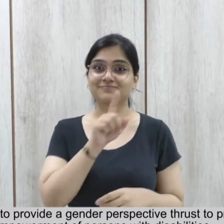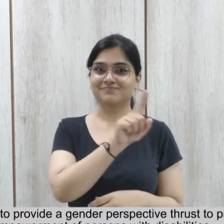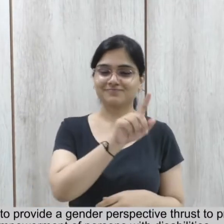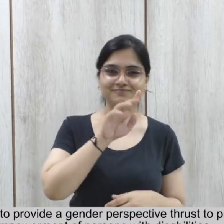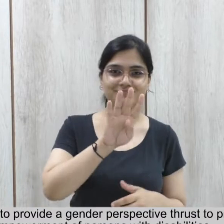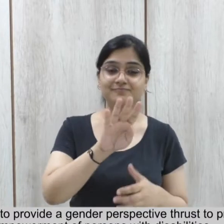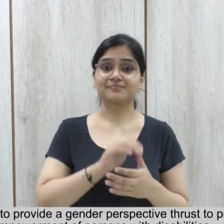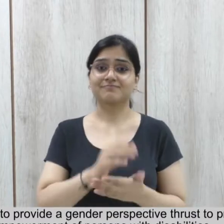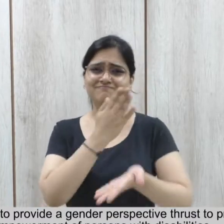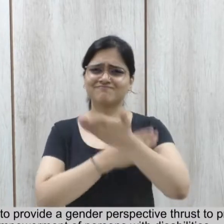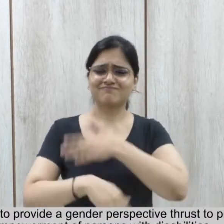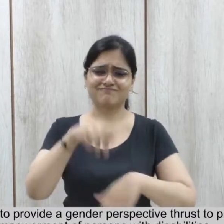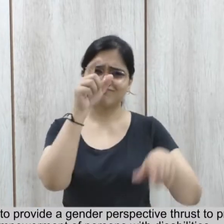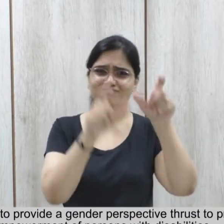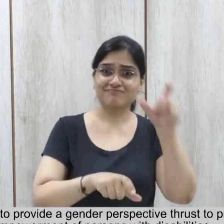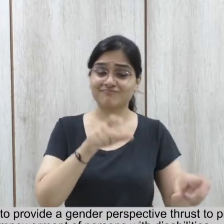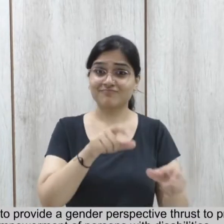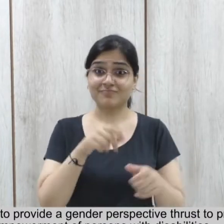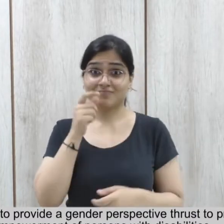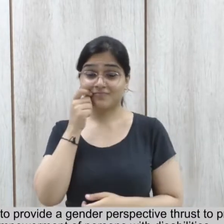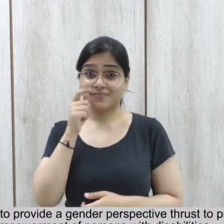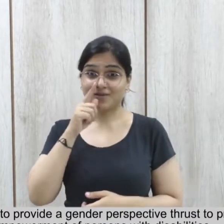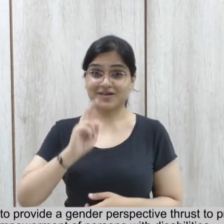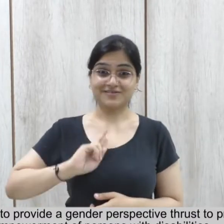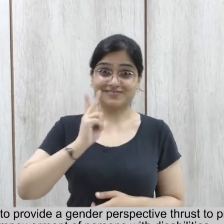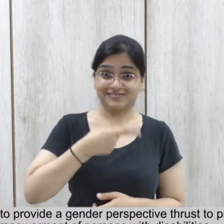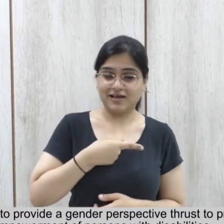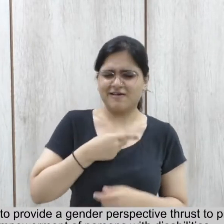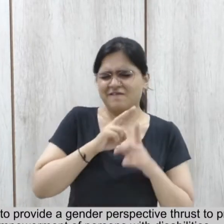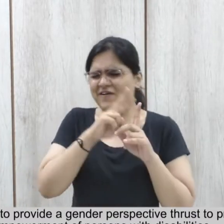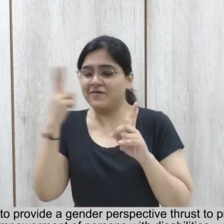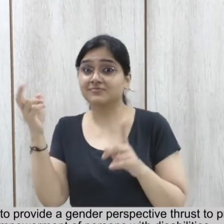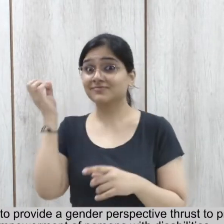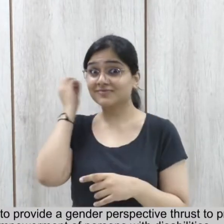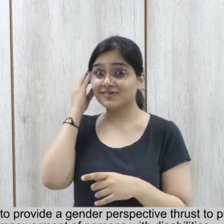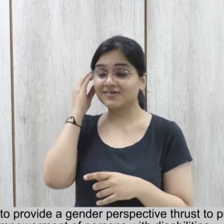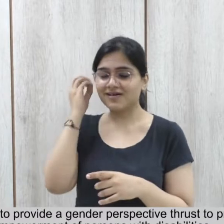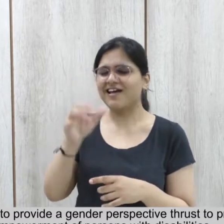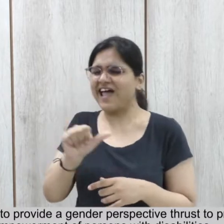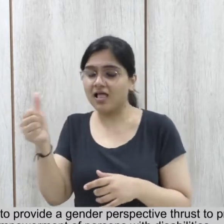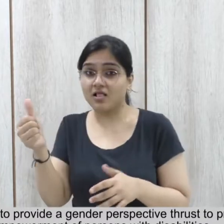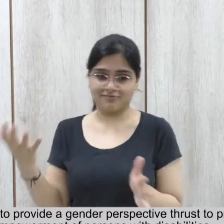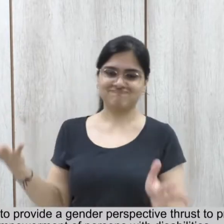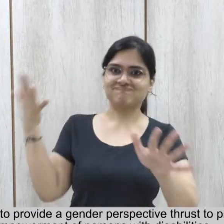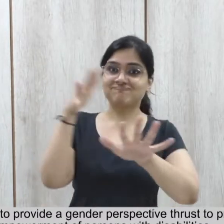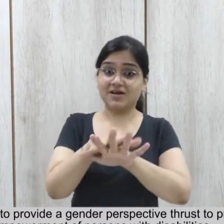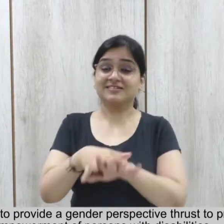Recognizes the need to provide a gender perspective trust to promote